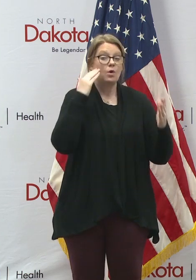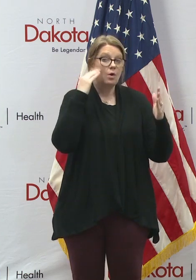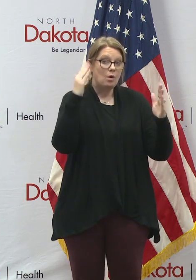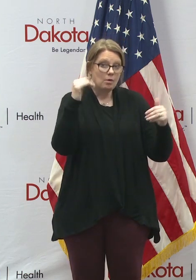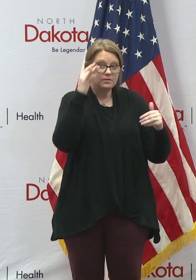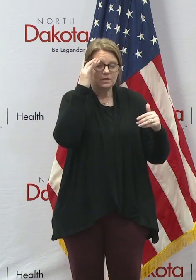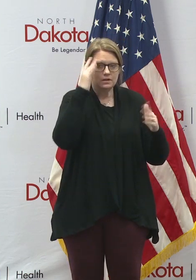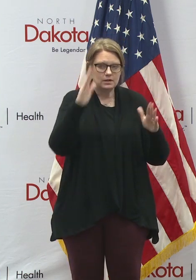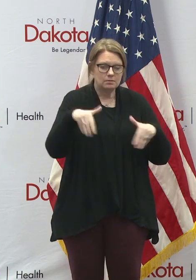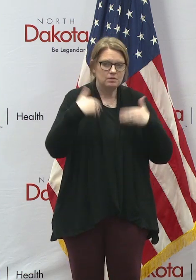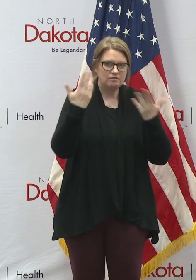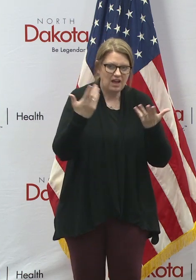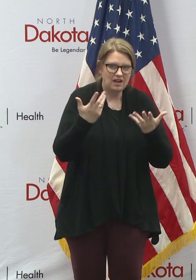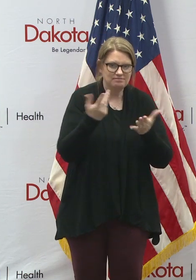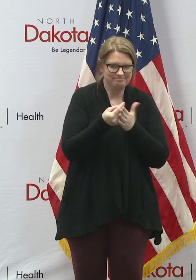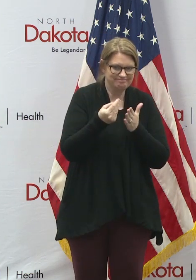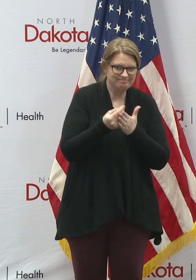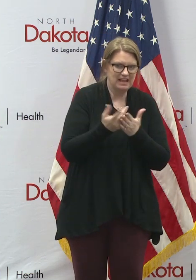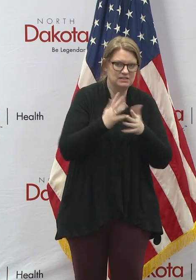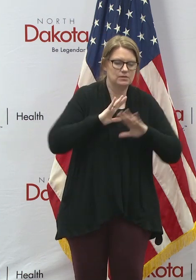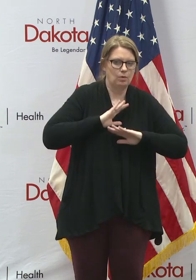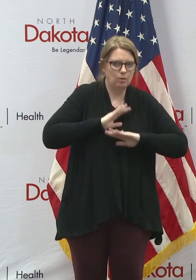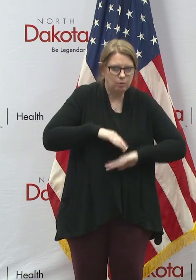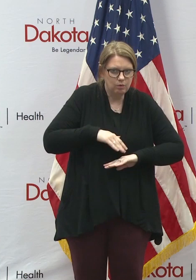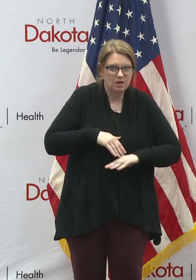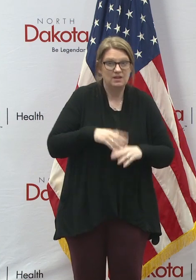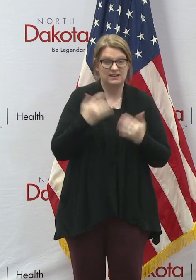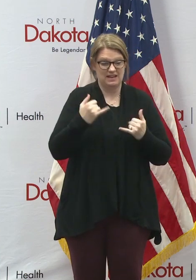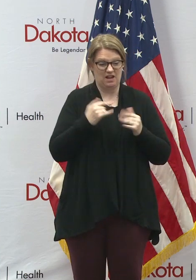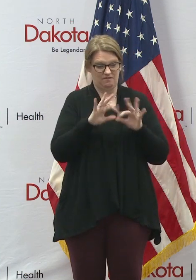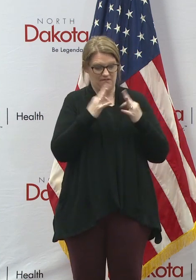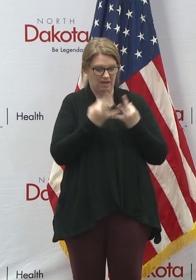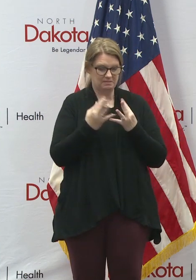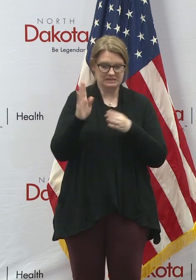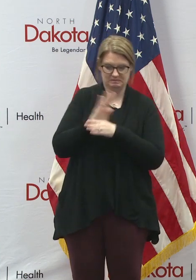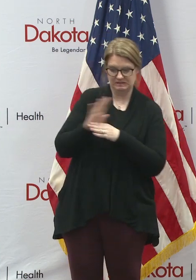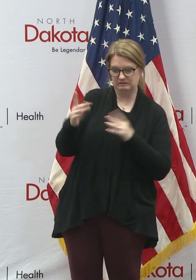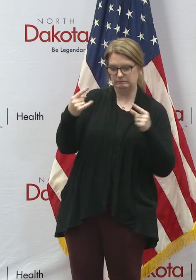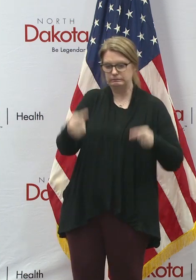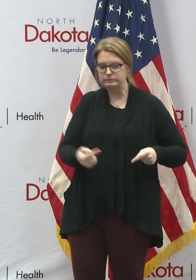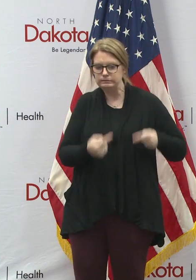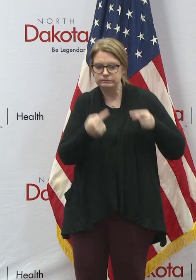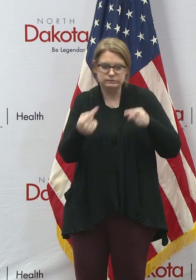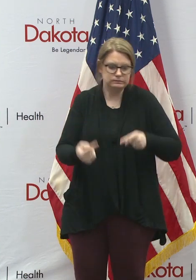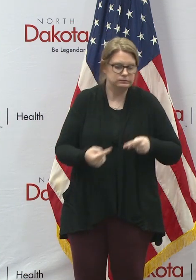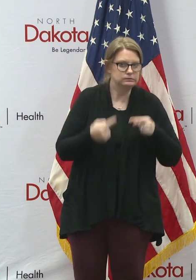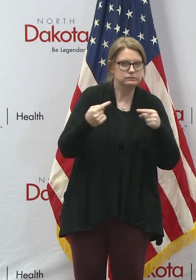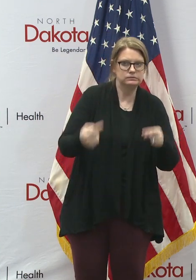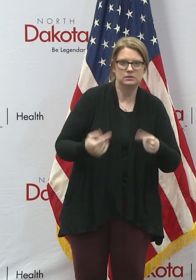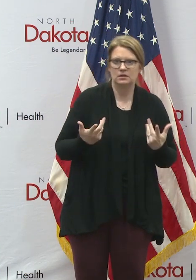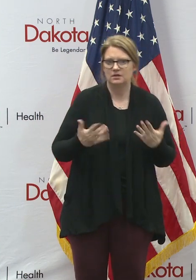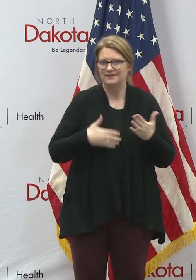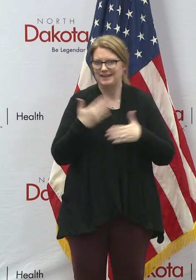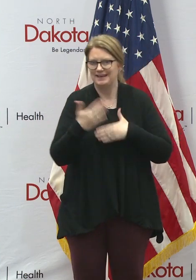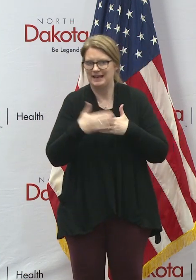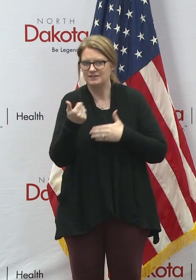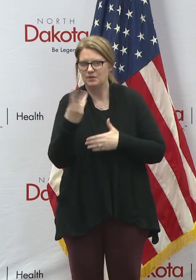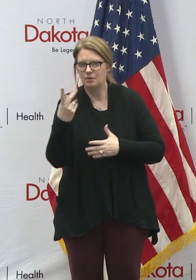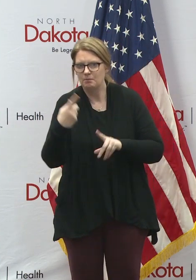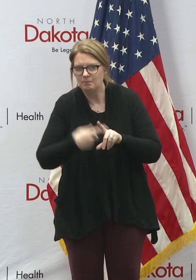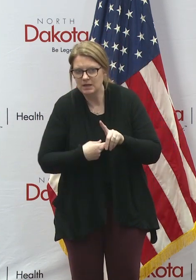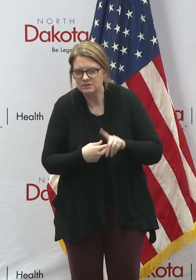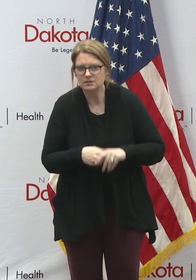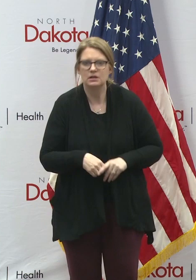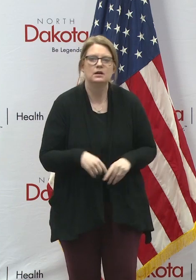provide additional fiscal relief for the families and businesses struggling to make ends meet through the next few months. In addition,